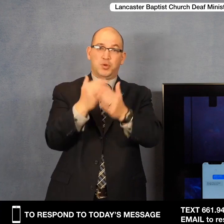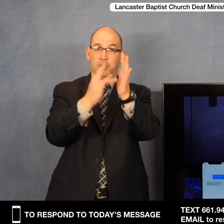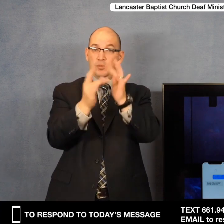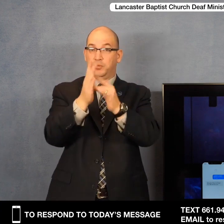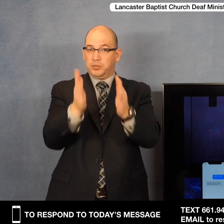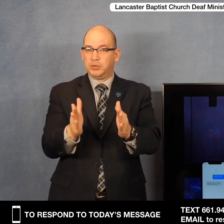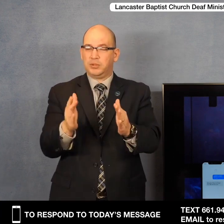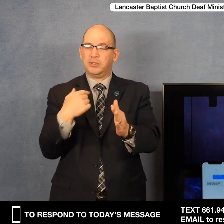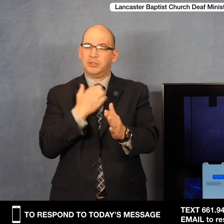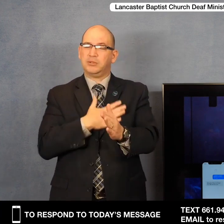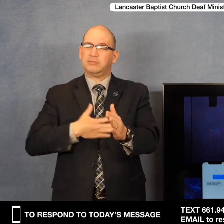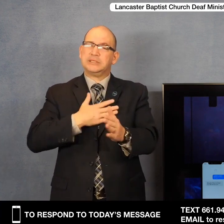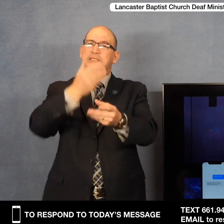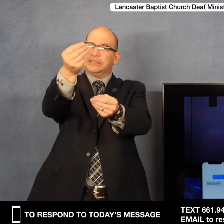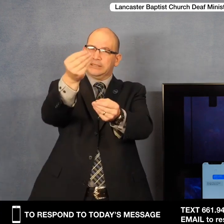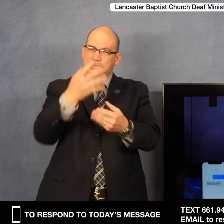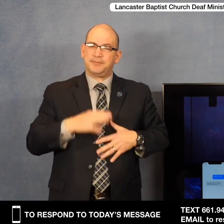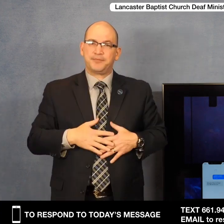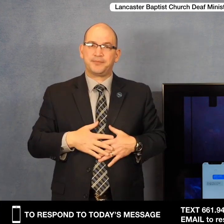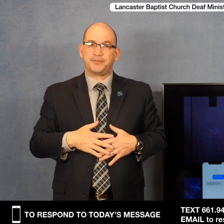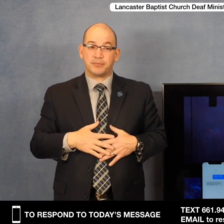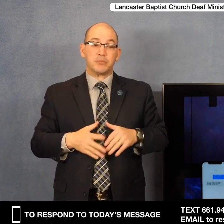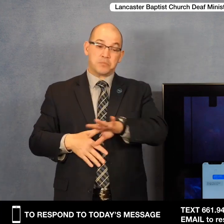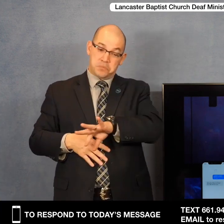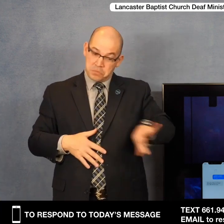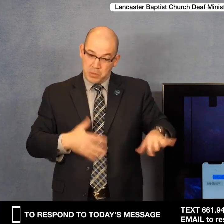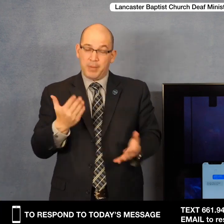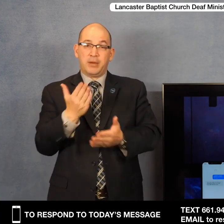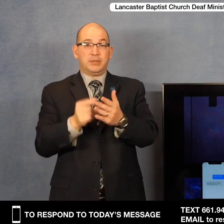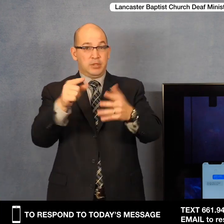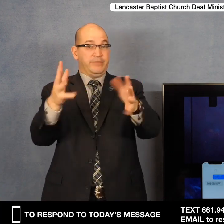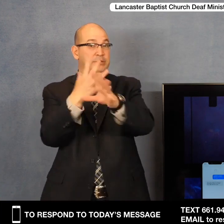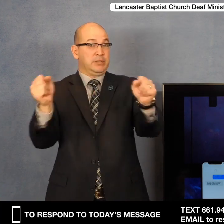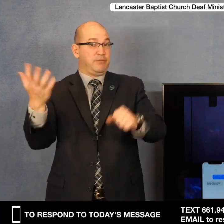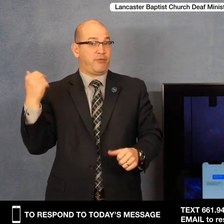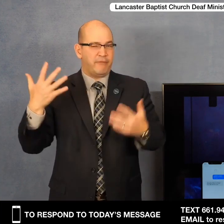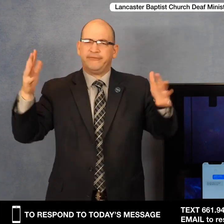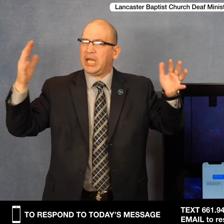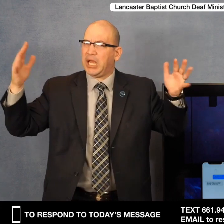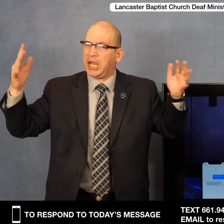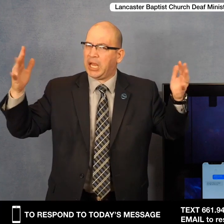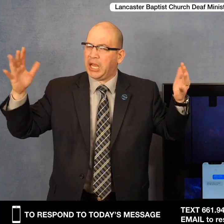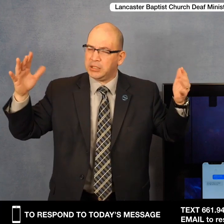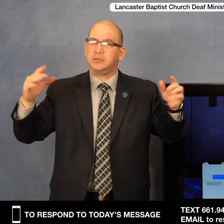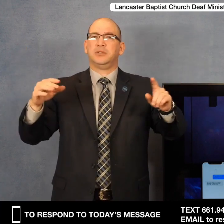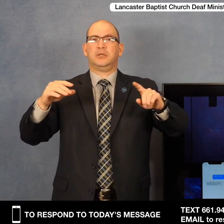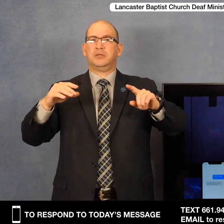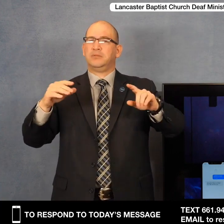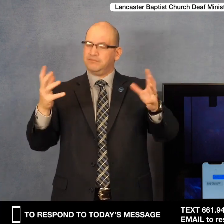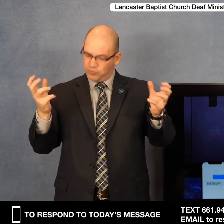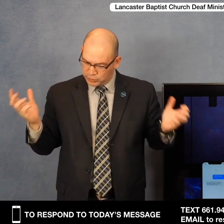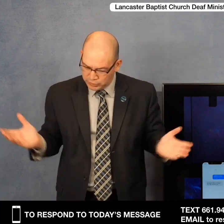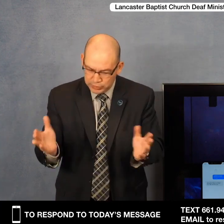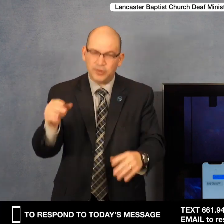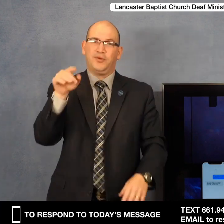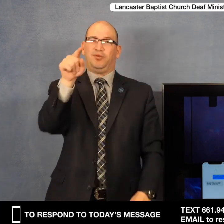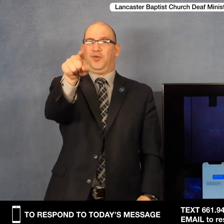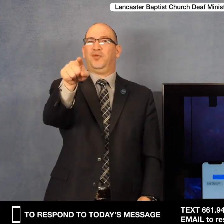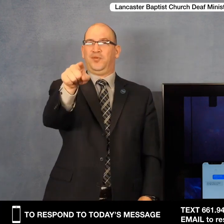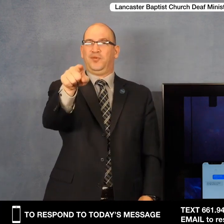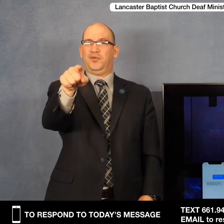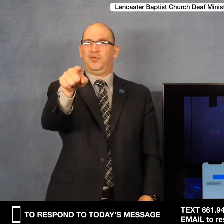love to hear from you today. But what about those of you who have already received Christ this Savior? Can I encourage you